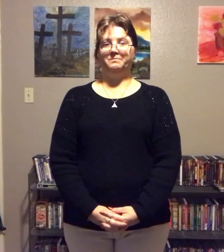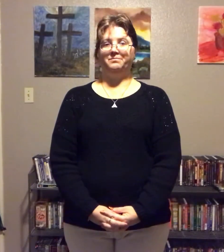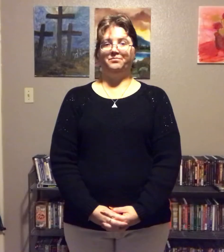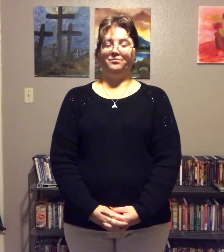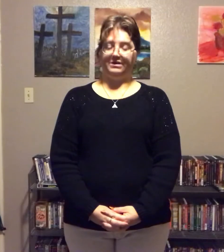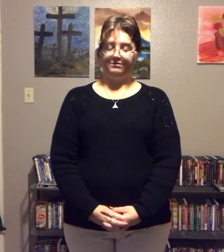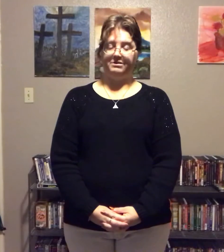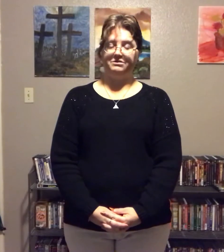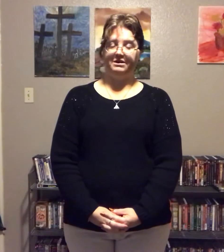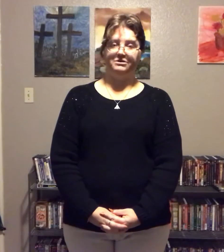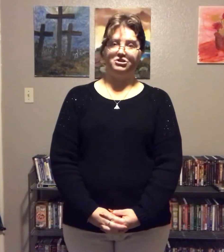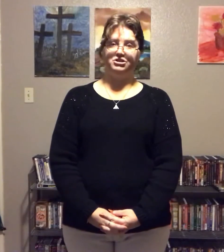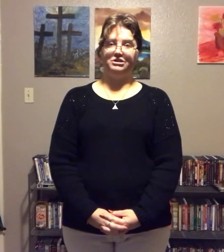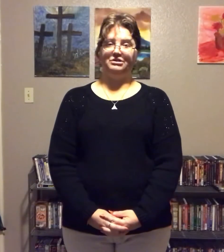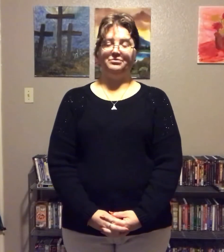That's my challenge to you.